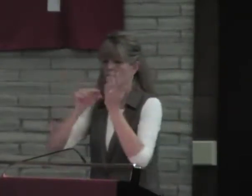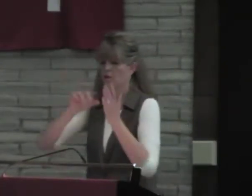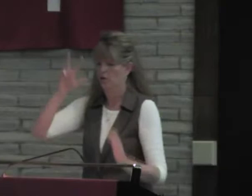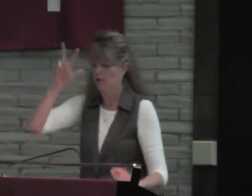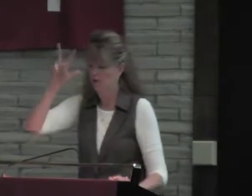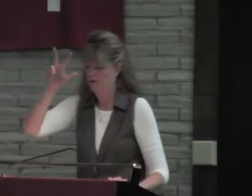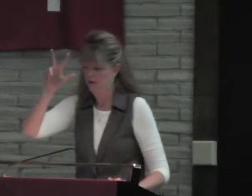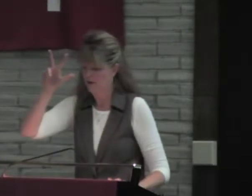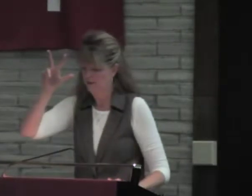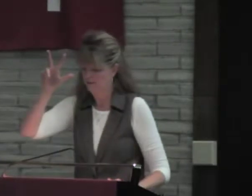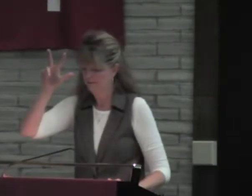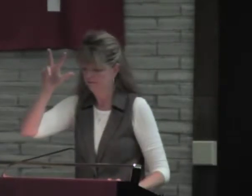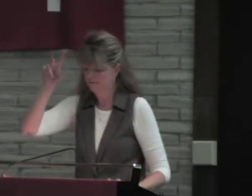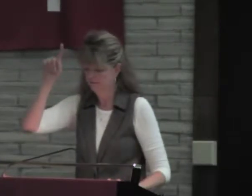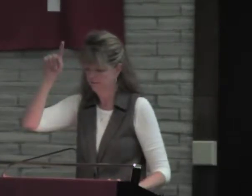So in verse 3,